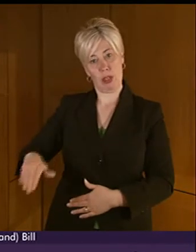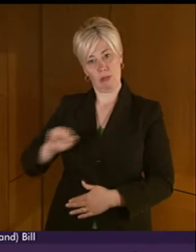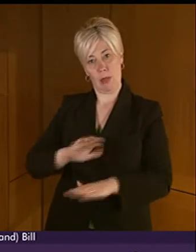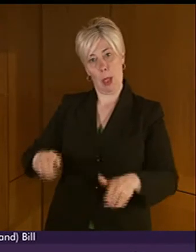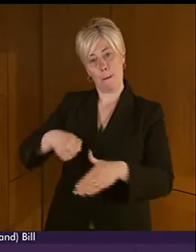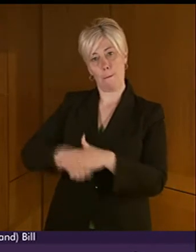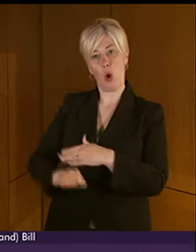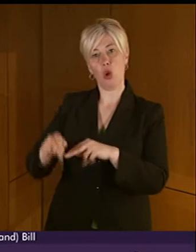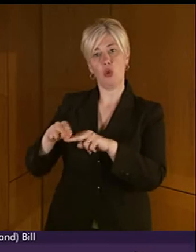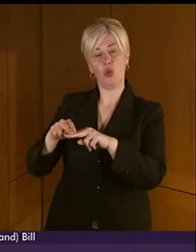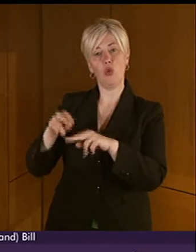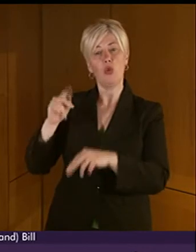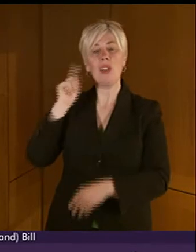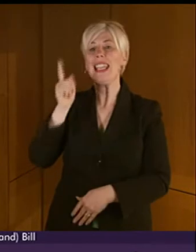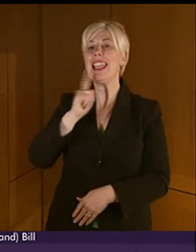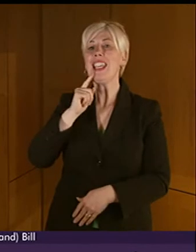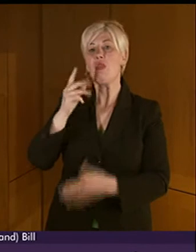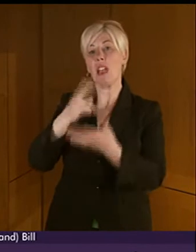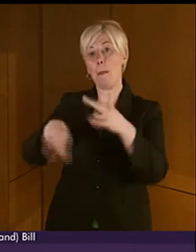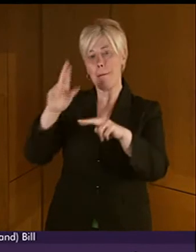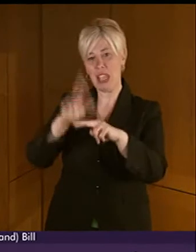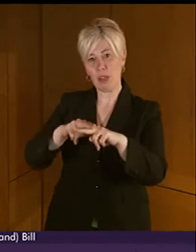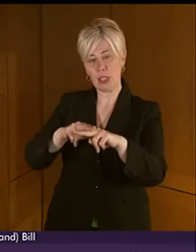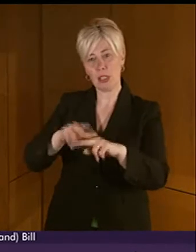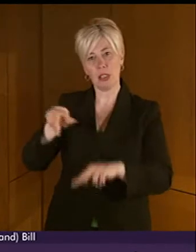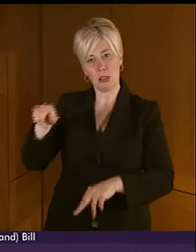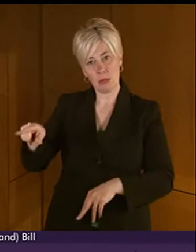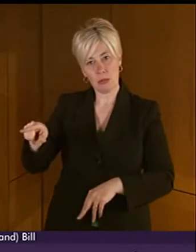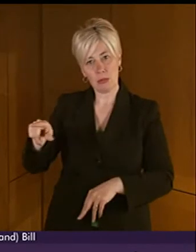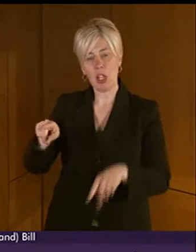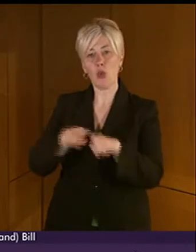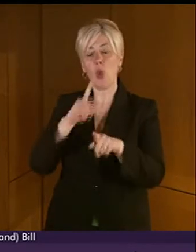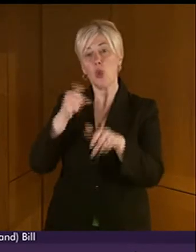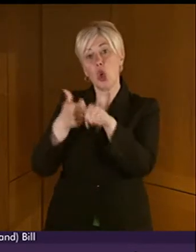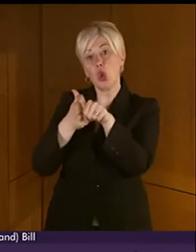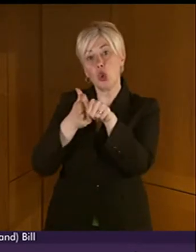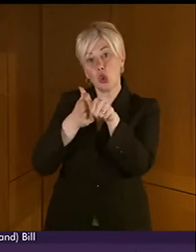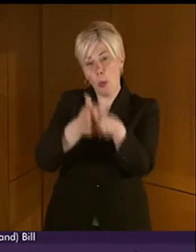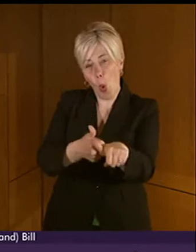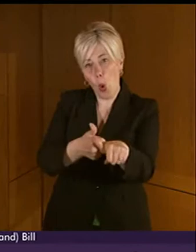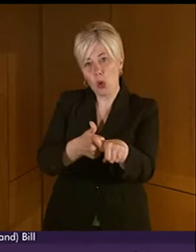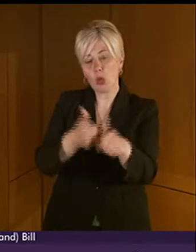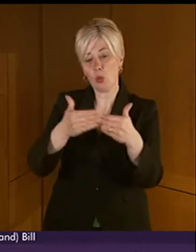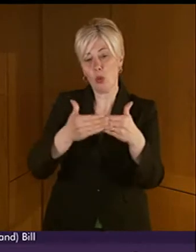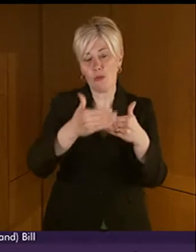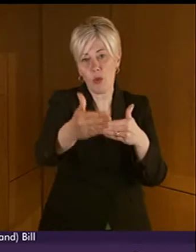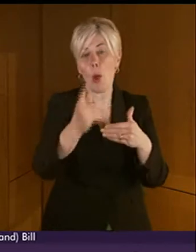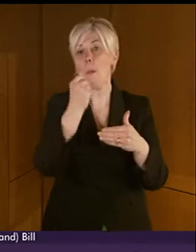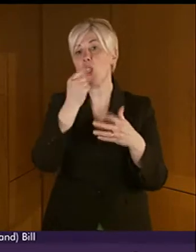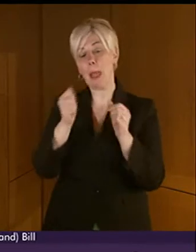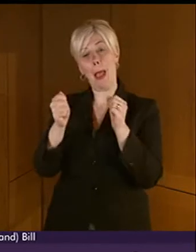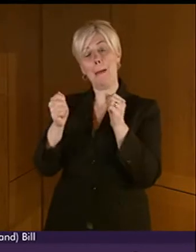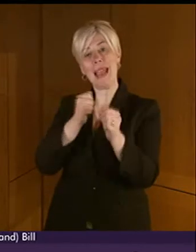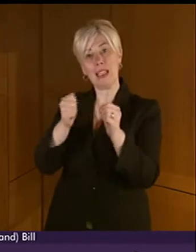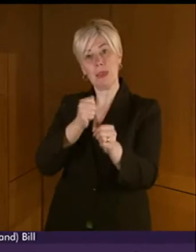born to hearing parents, would the member also support, going forward, an amendment that